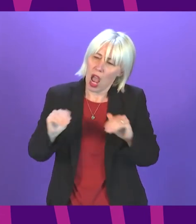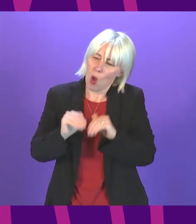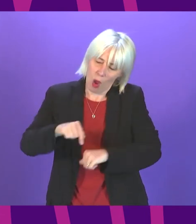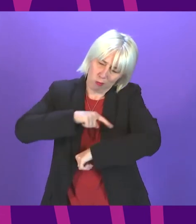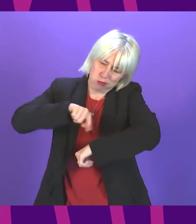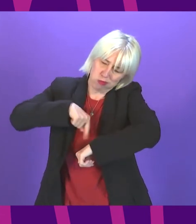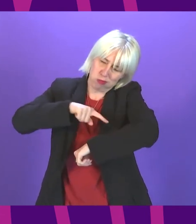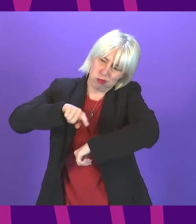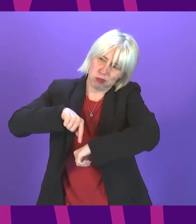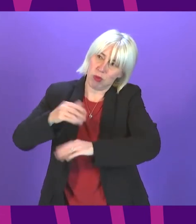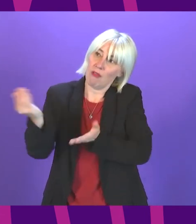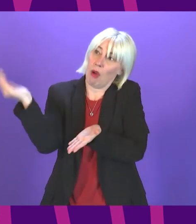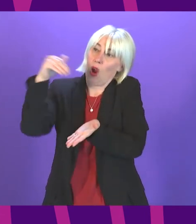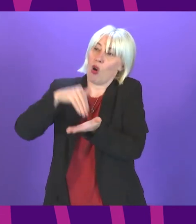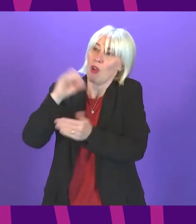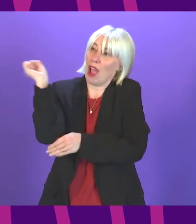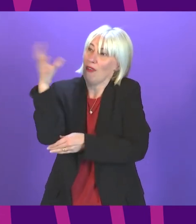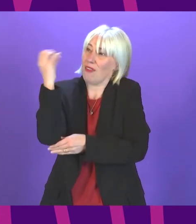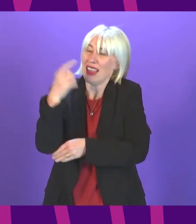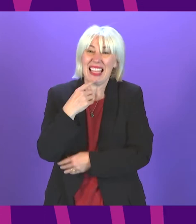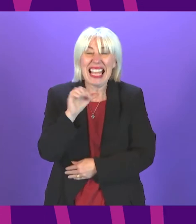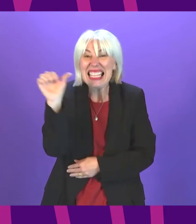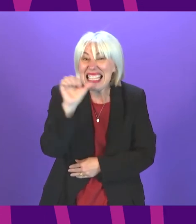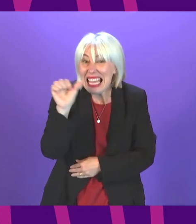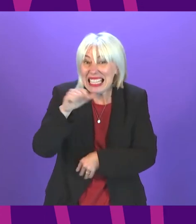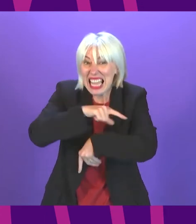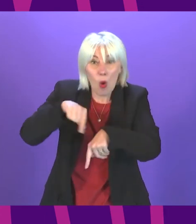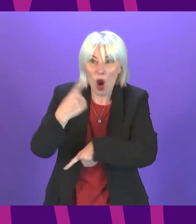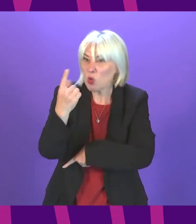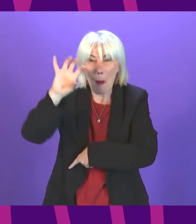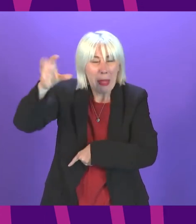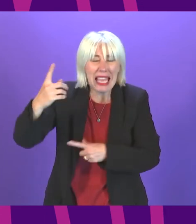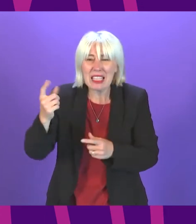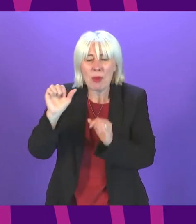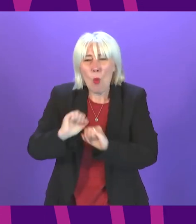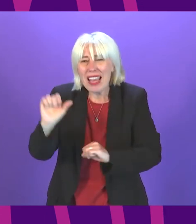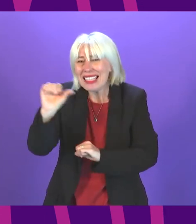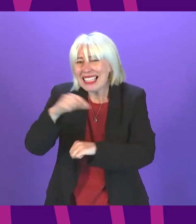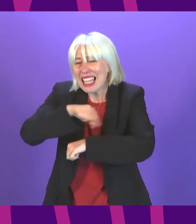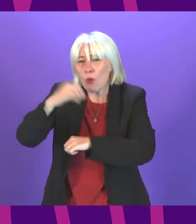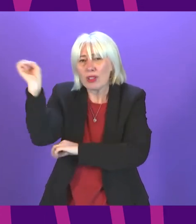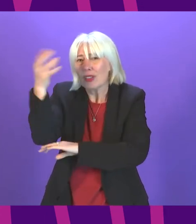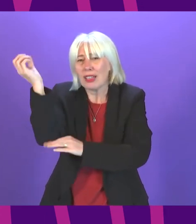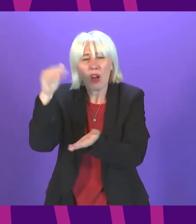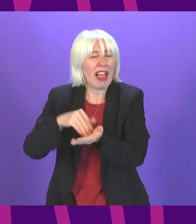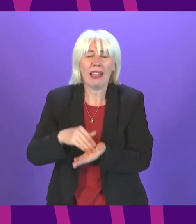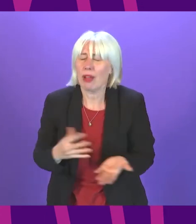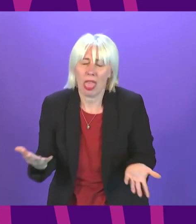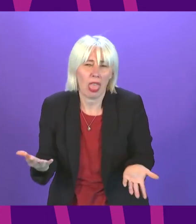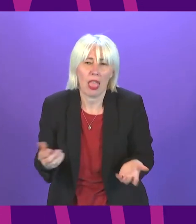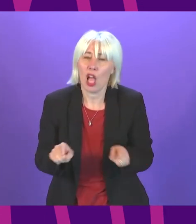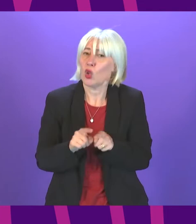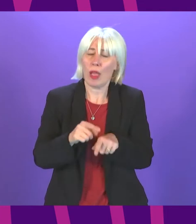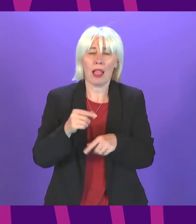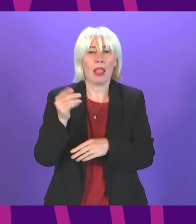to arrive in one case a staggering 16 hours nor presiding officer did the first minister mention long